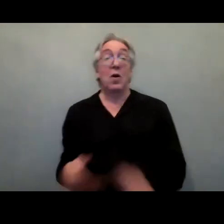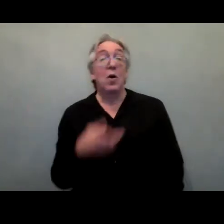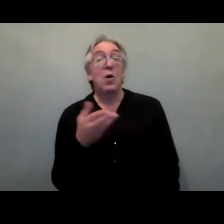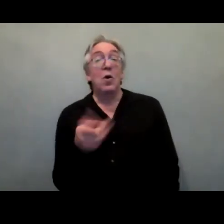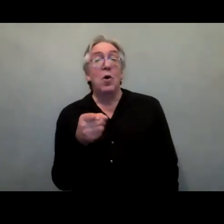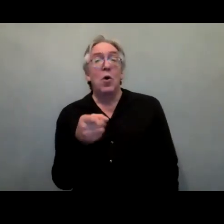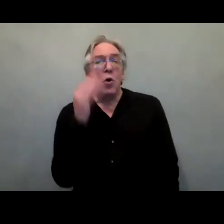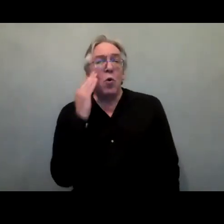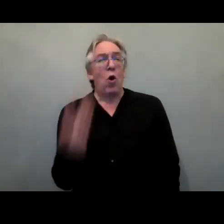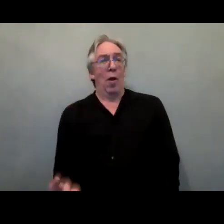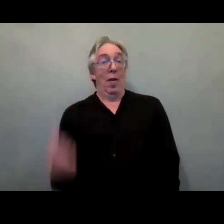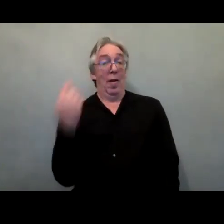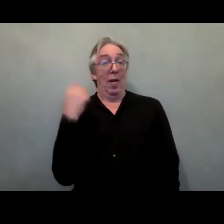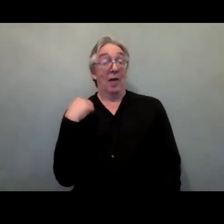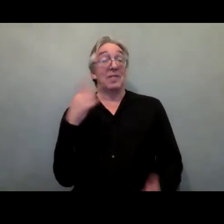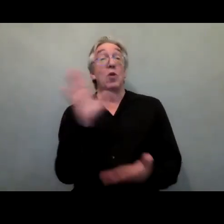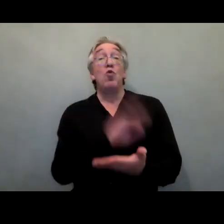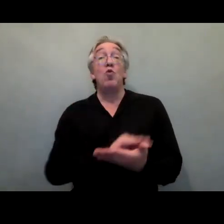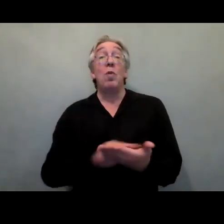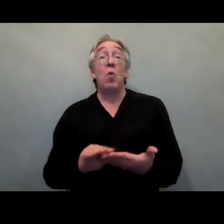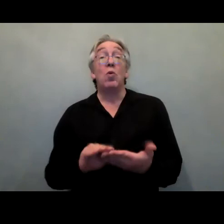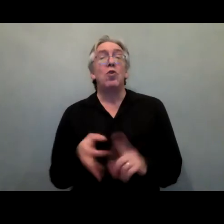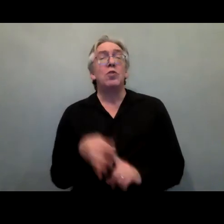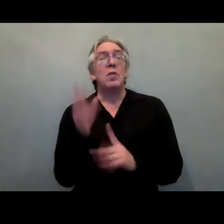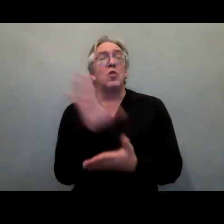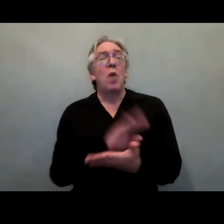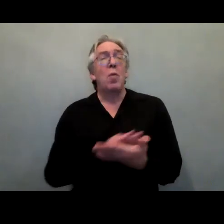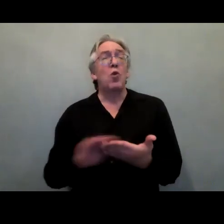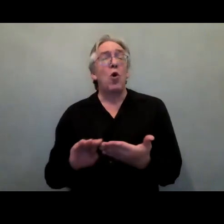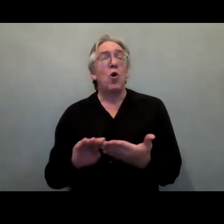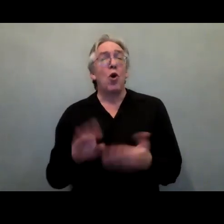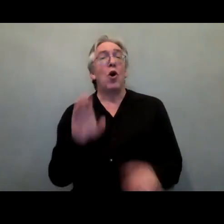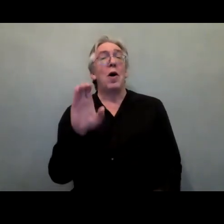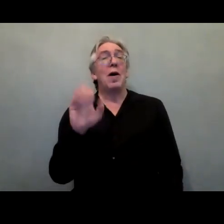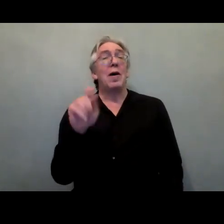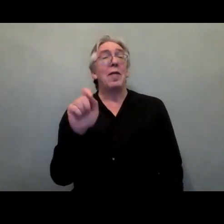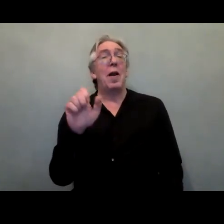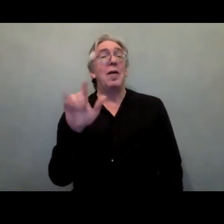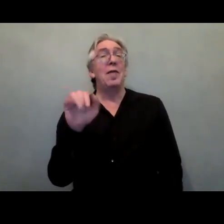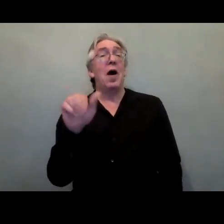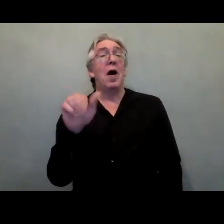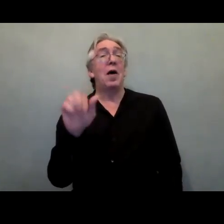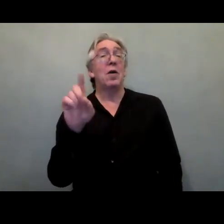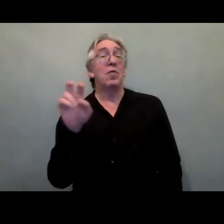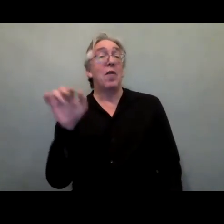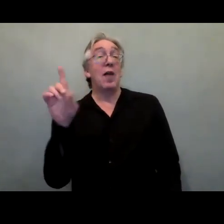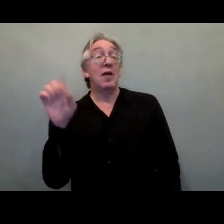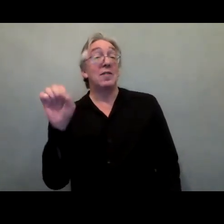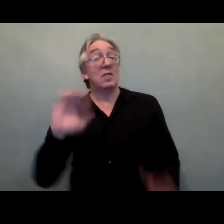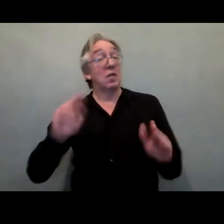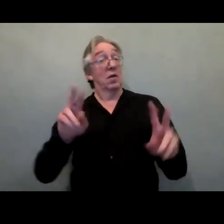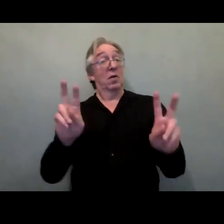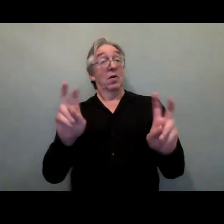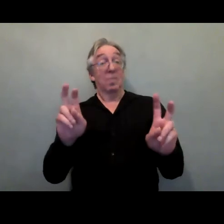report of the former Special Rapporteur on the Rights of Persons with Disabilities, Catalina Devandas, was on Disability Inclusive International